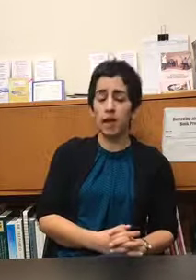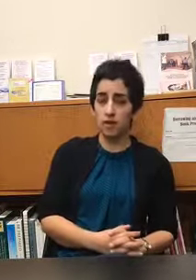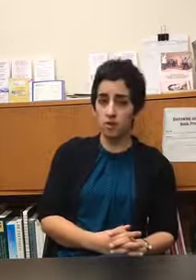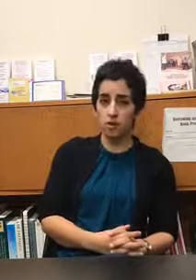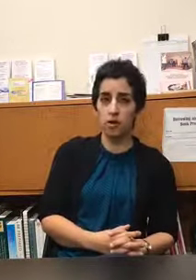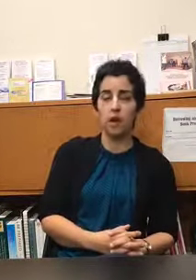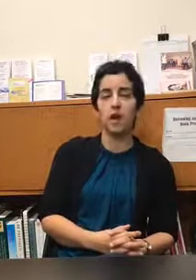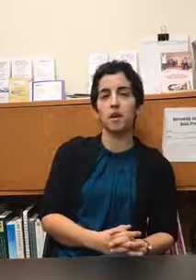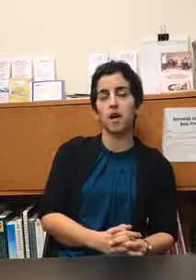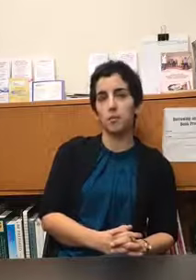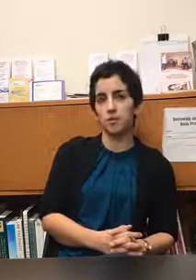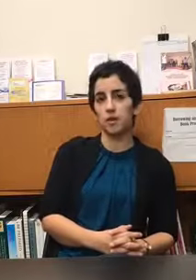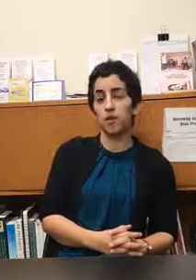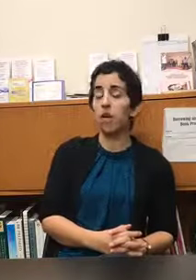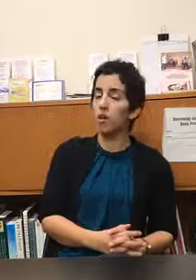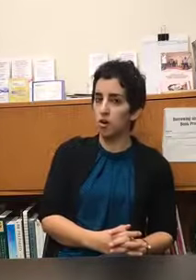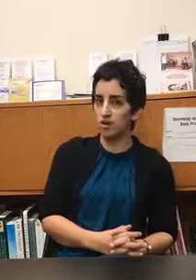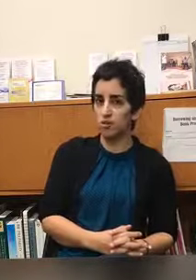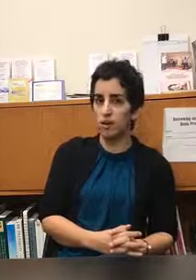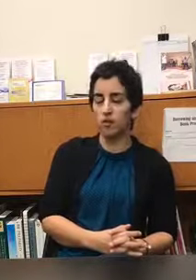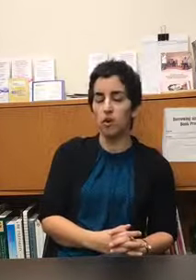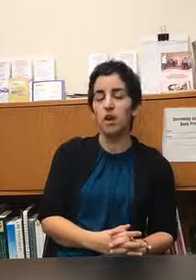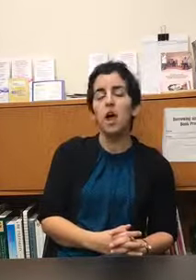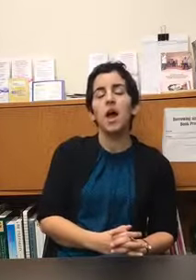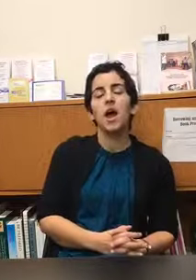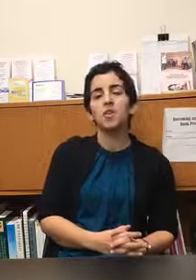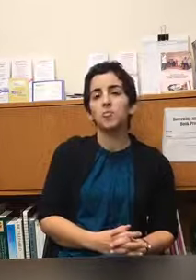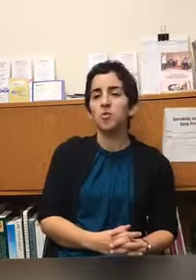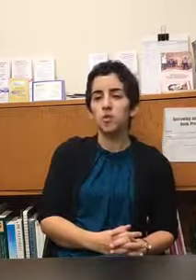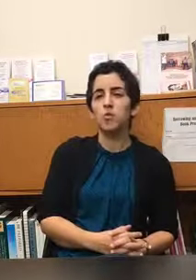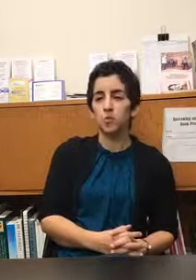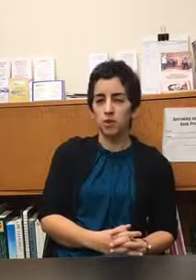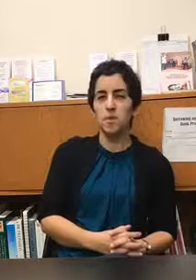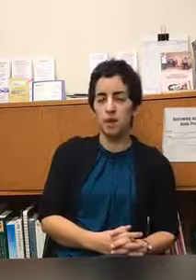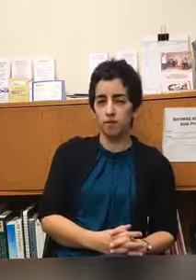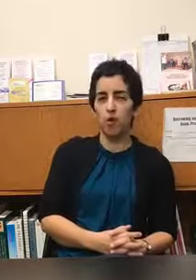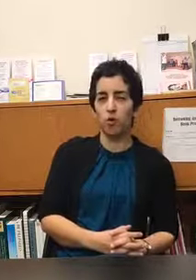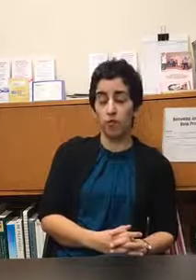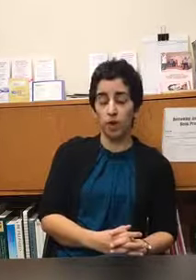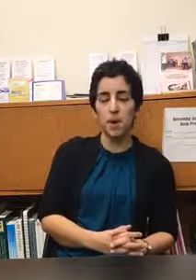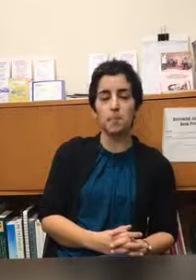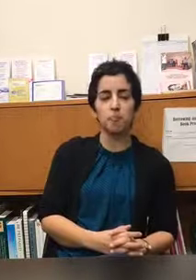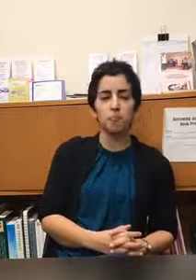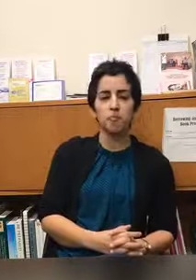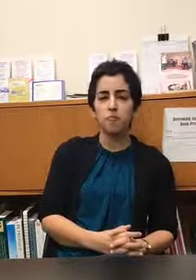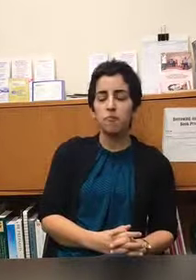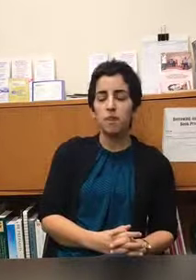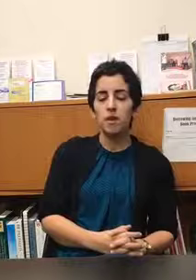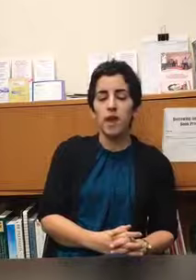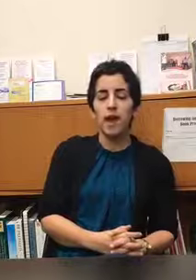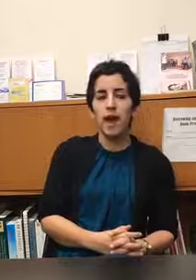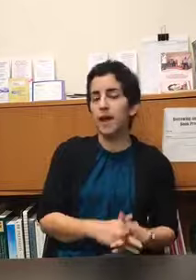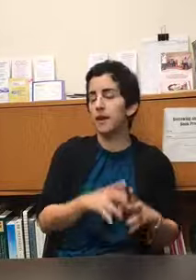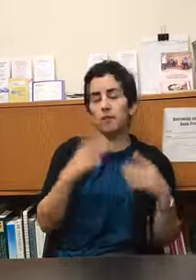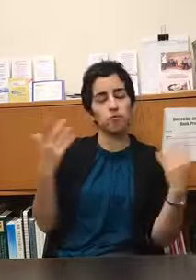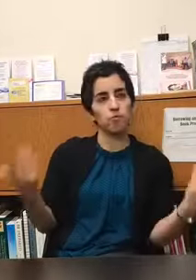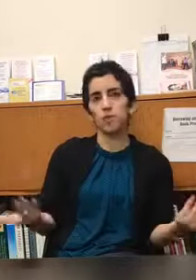cantor and opera singer and holocaust survivor and music was really meaningful for him um and really